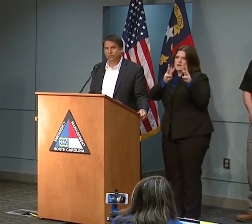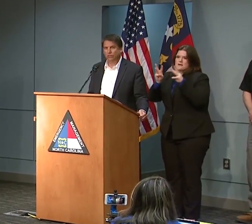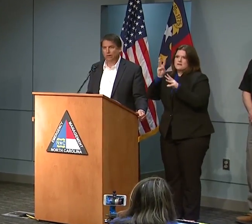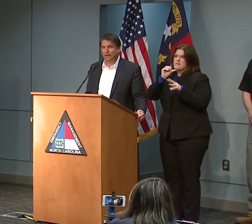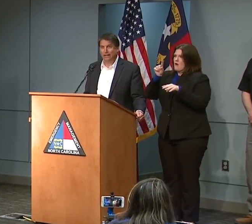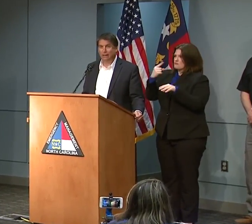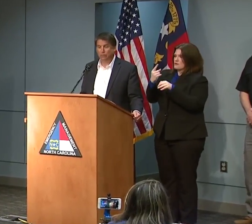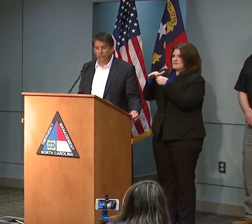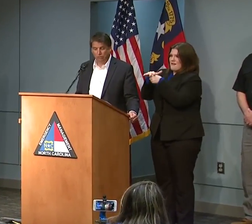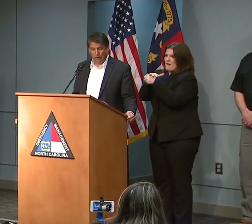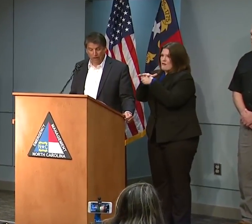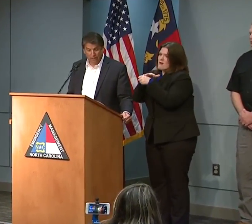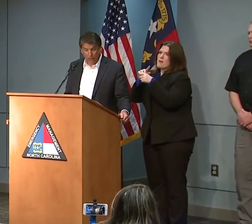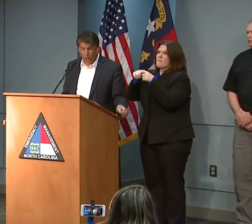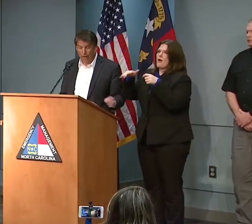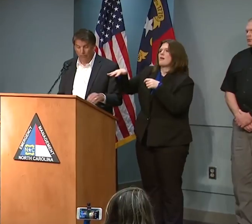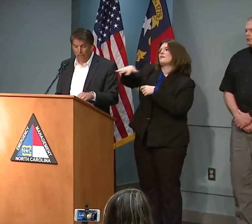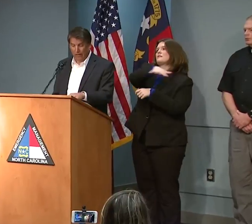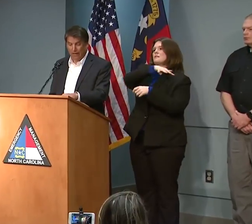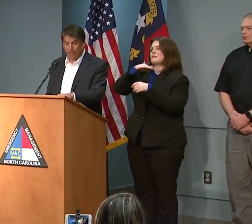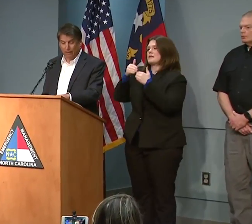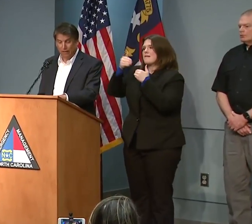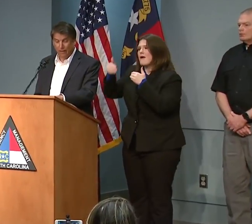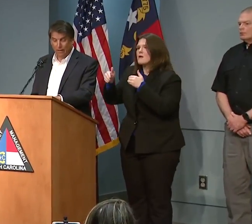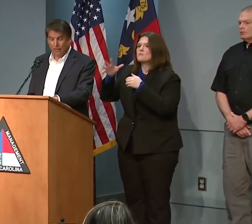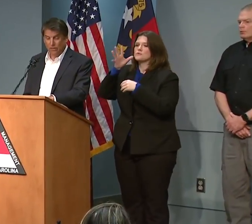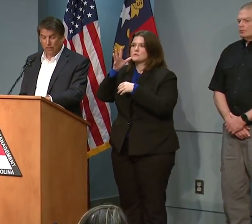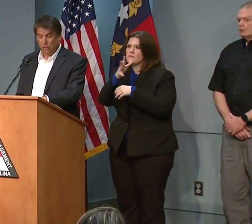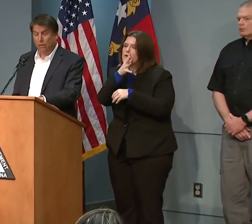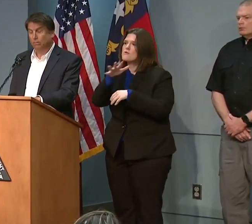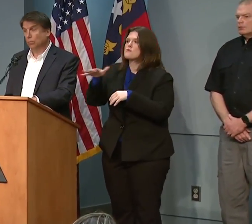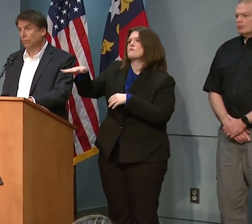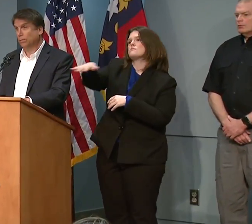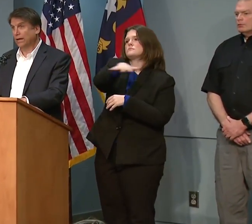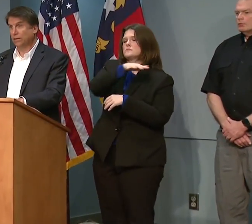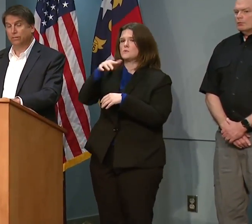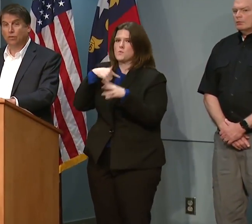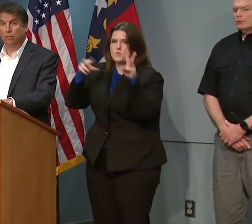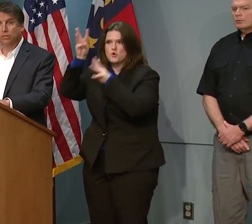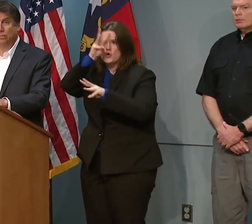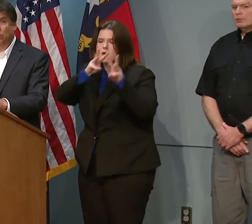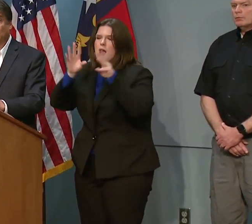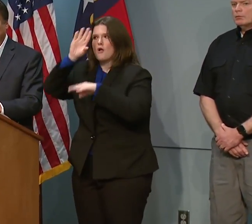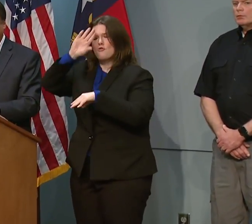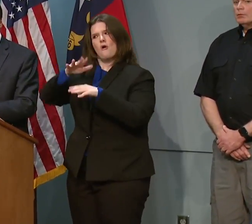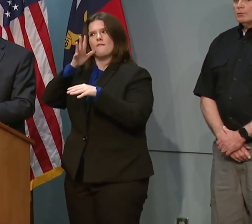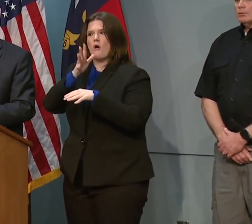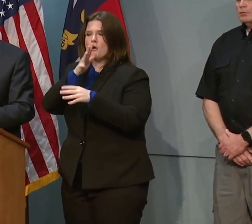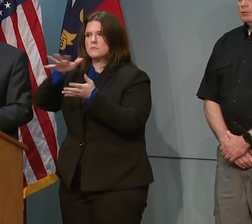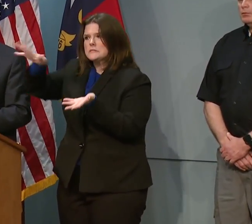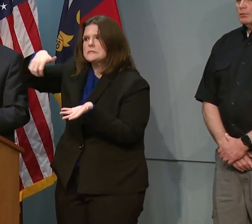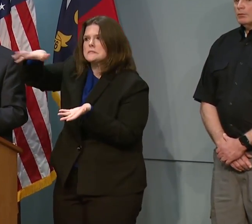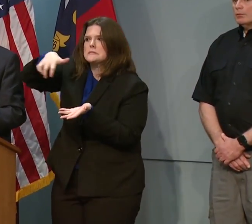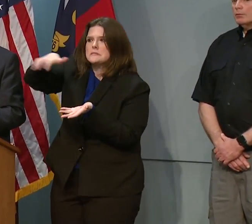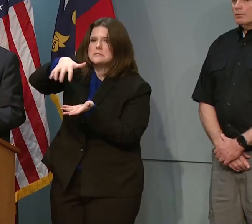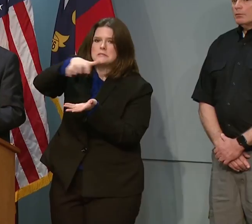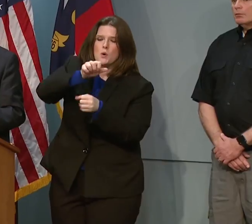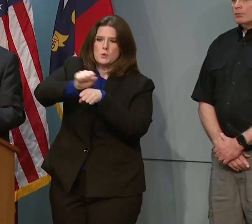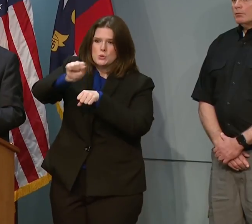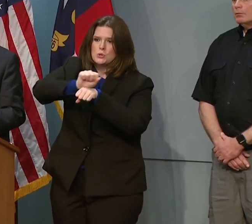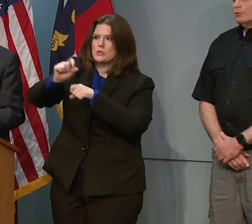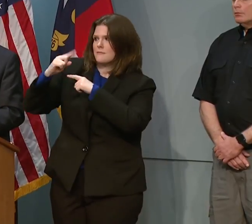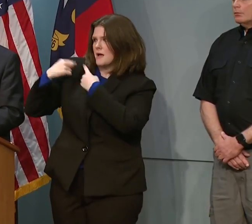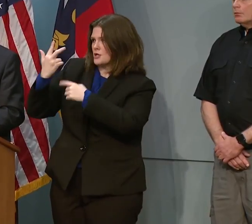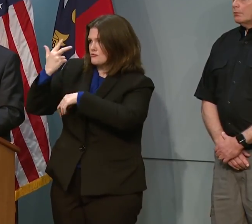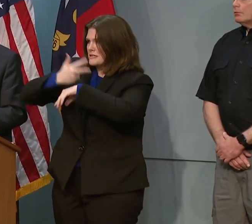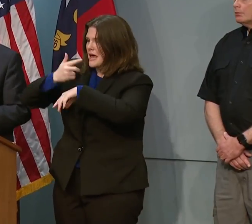the town, but the surrounding neighborhoods and a lot of the crops in that area. So I know the farmers have been working an awful lot during the past